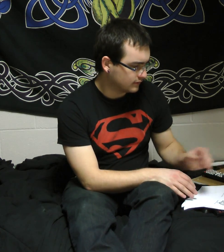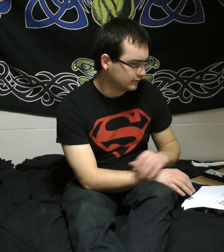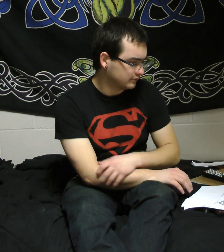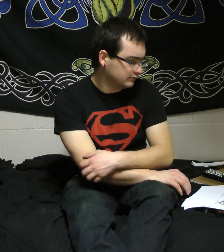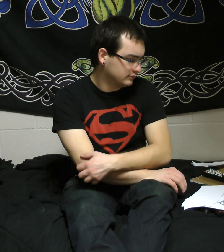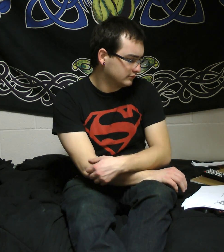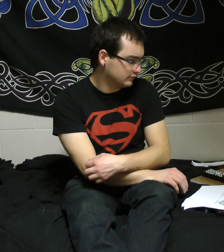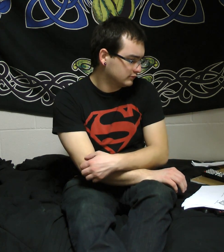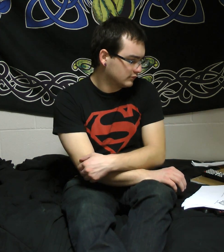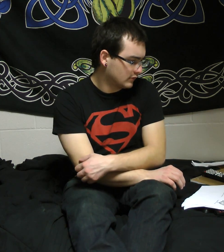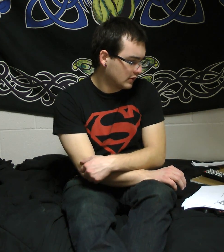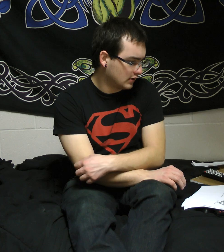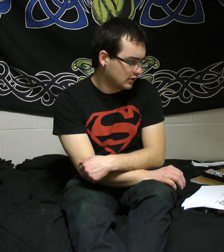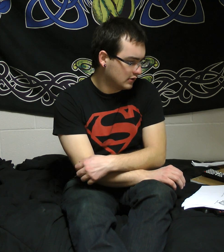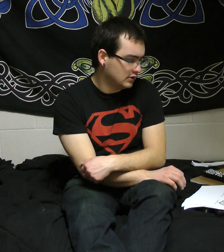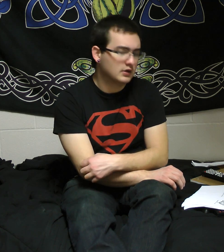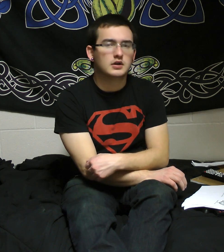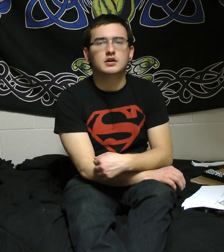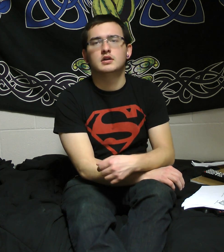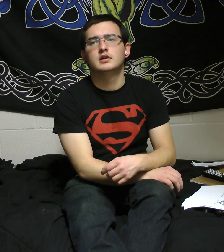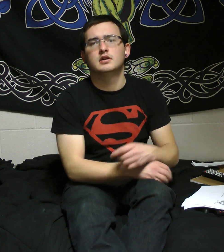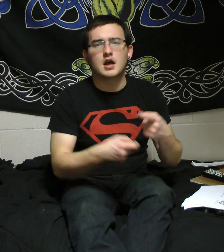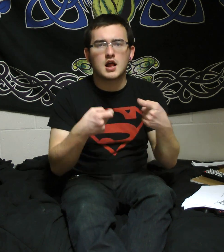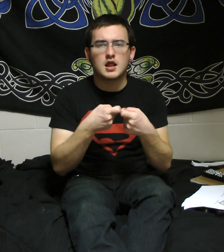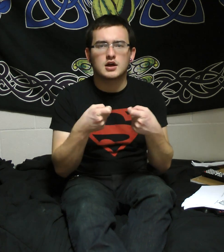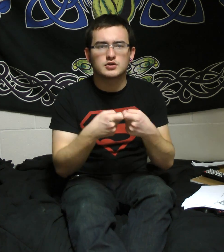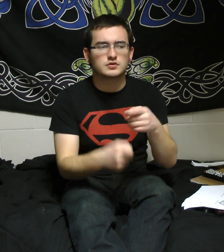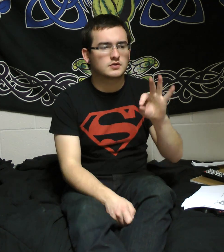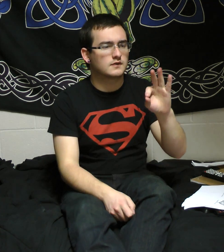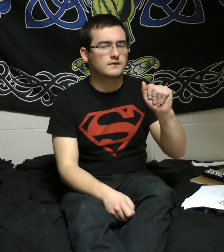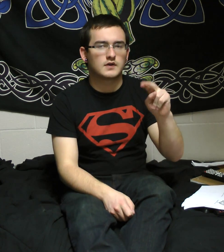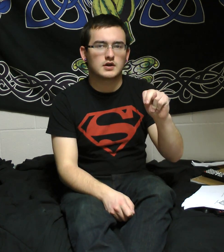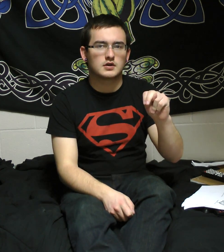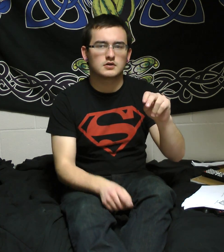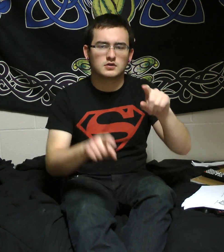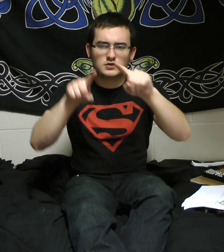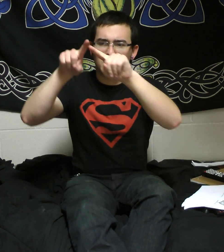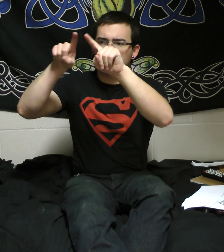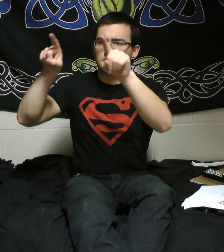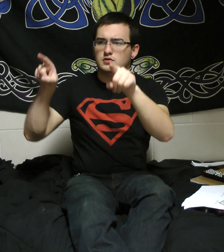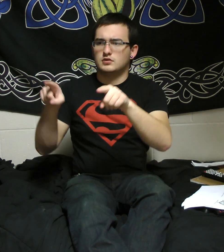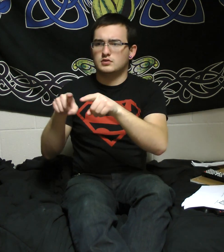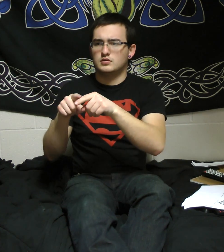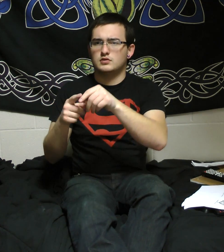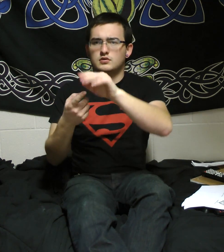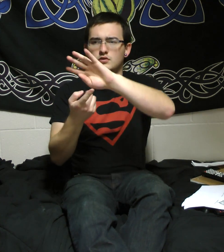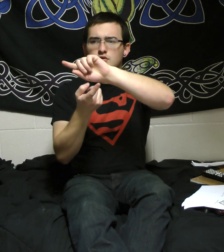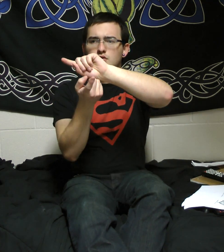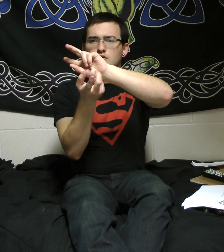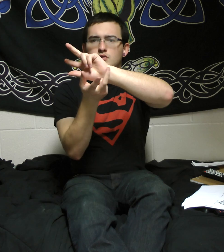Said I wouldn't call, but I lost all control and I need you now